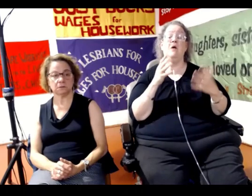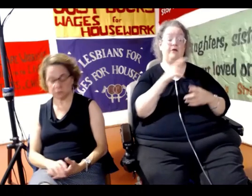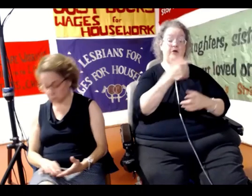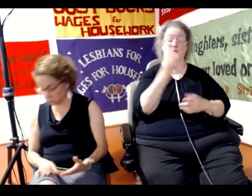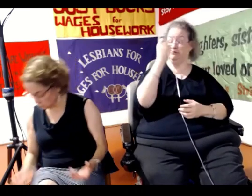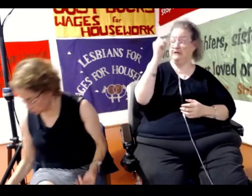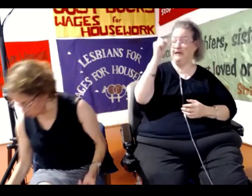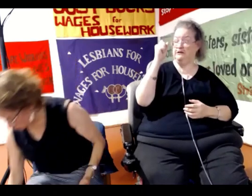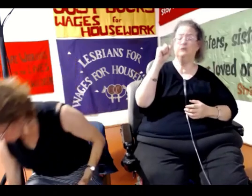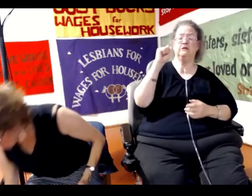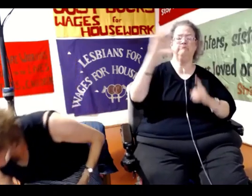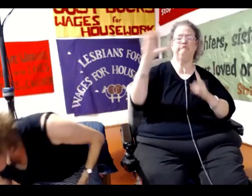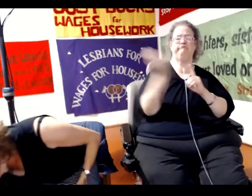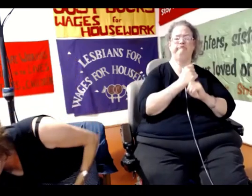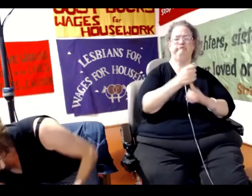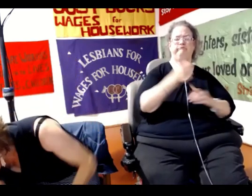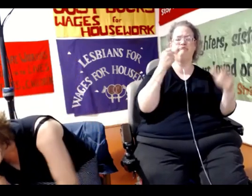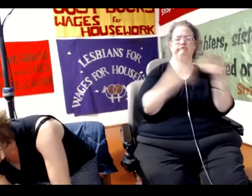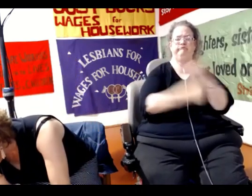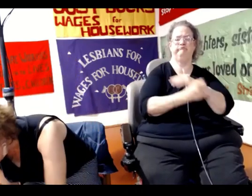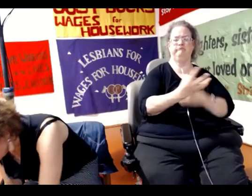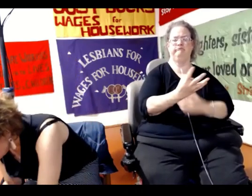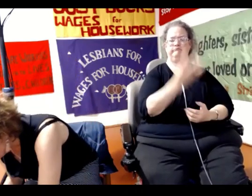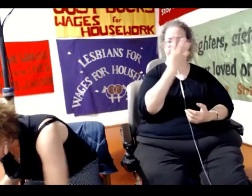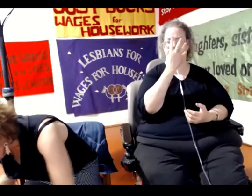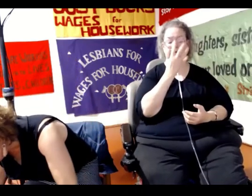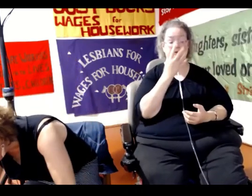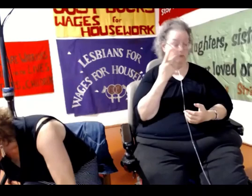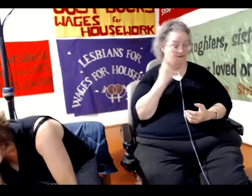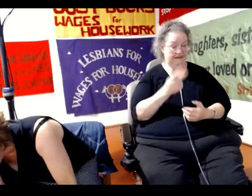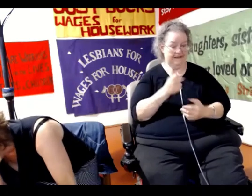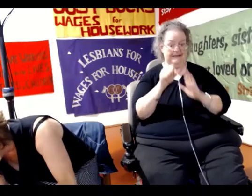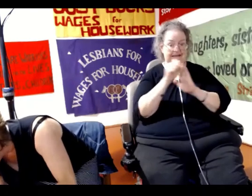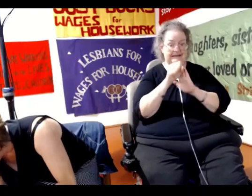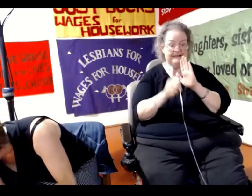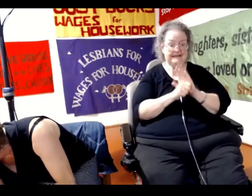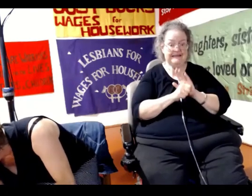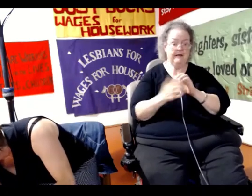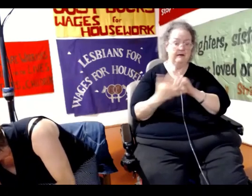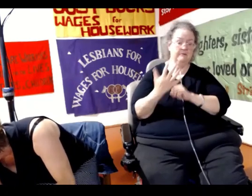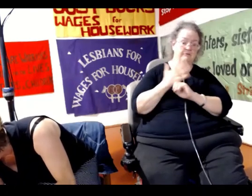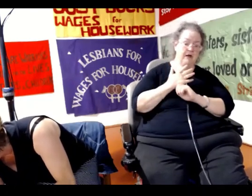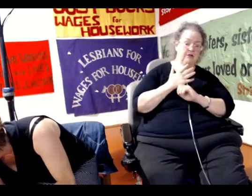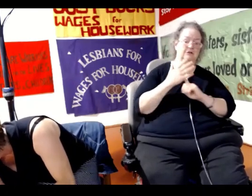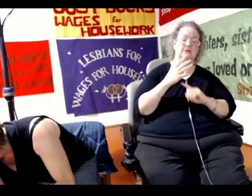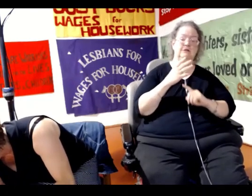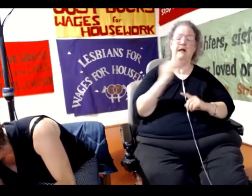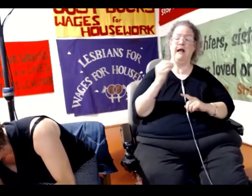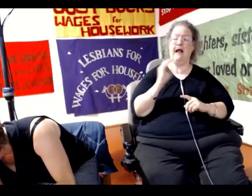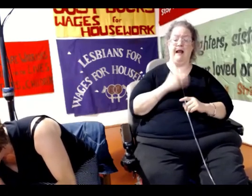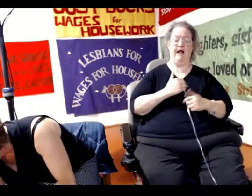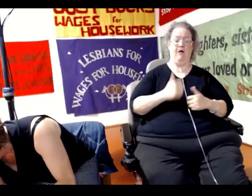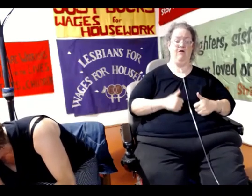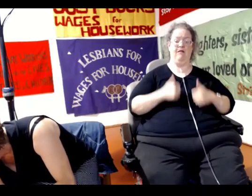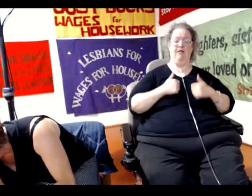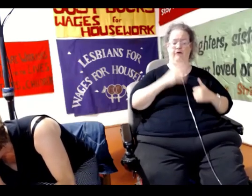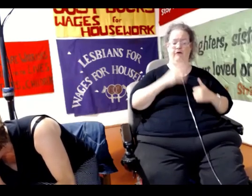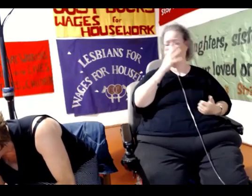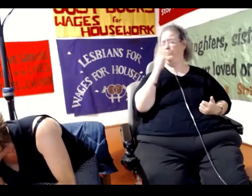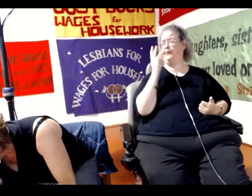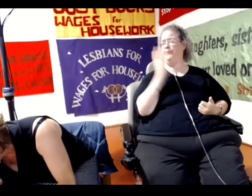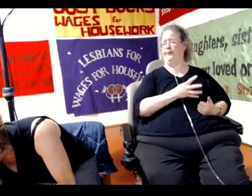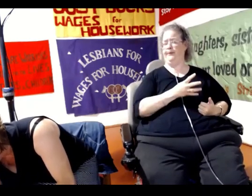We've seen obscene state repression and obscene disregard for our lives. Thousands,